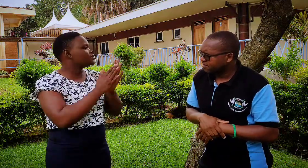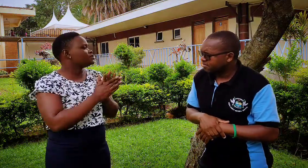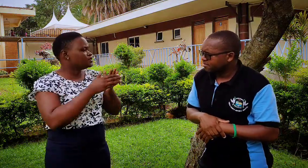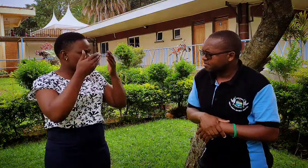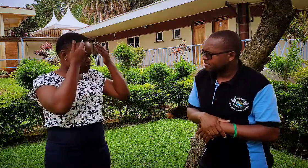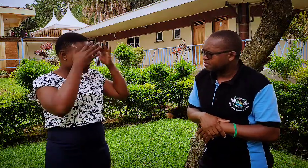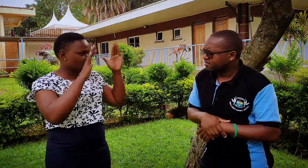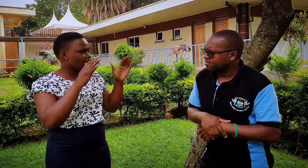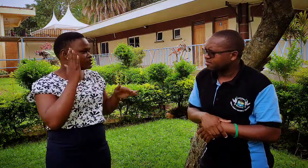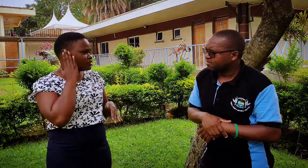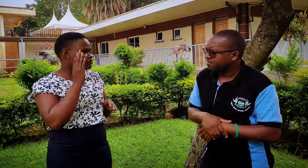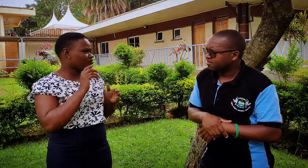awareness?